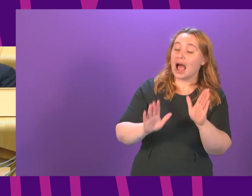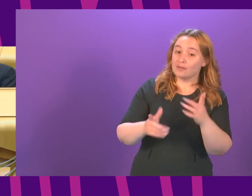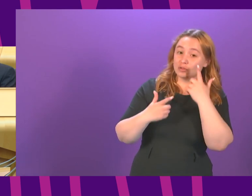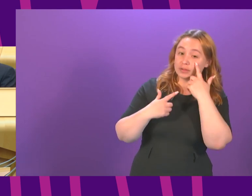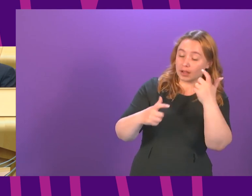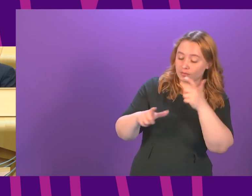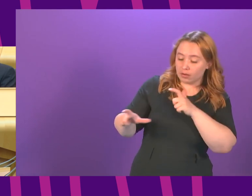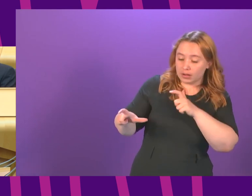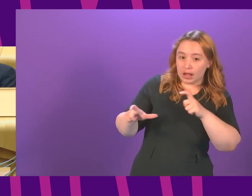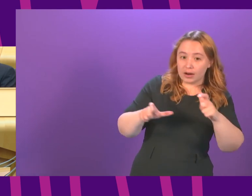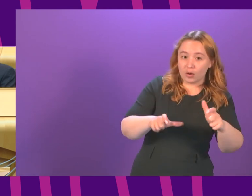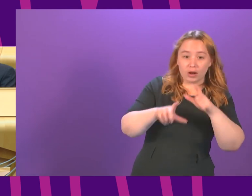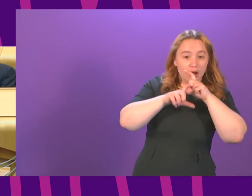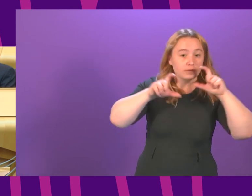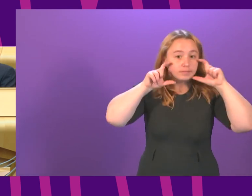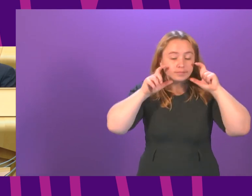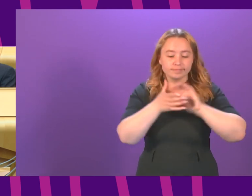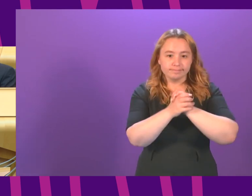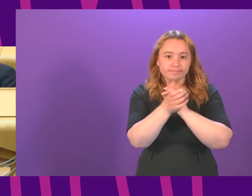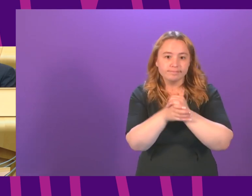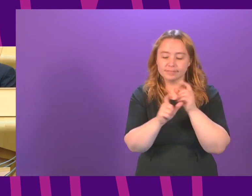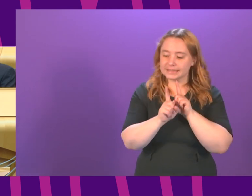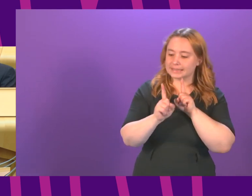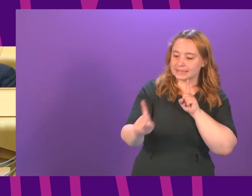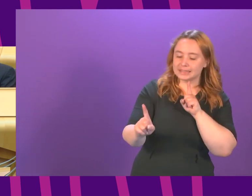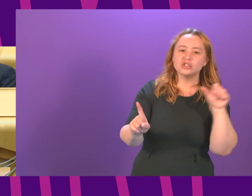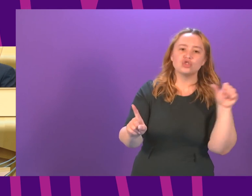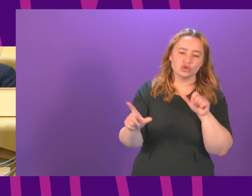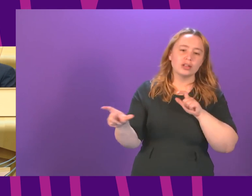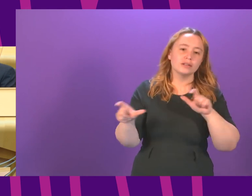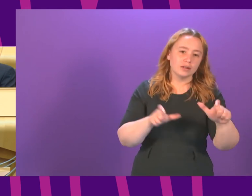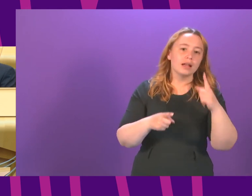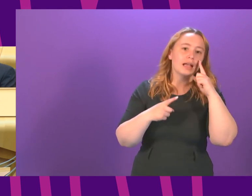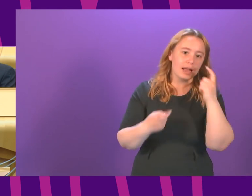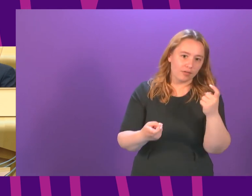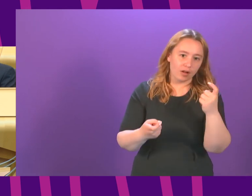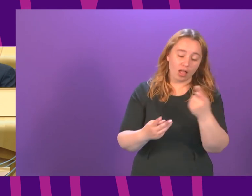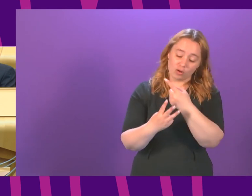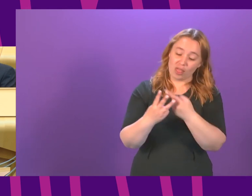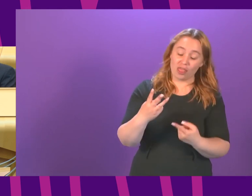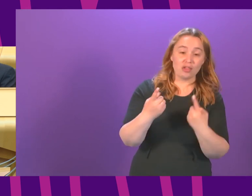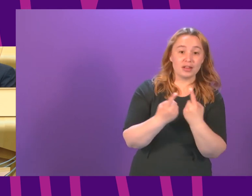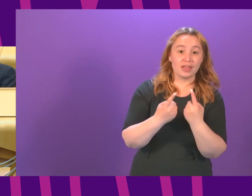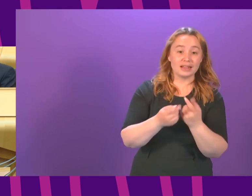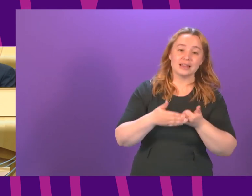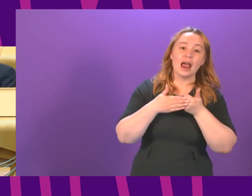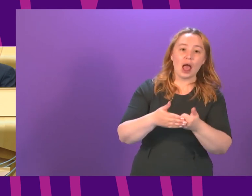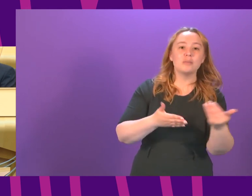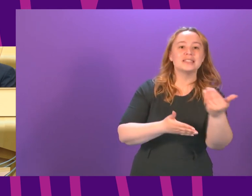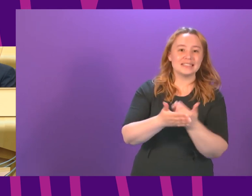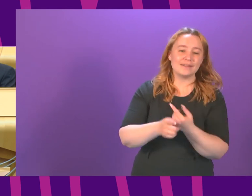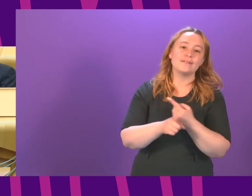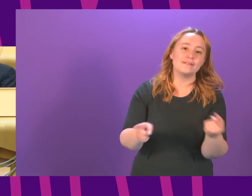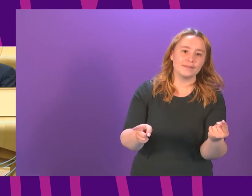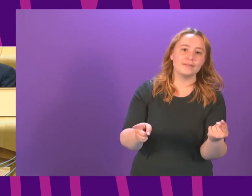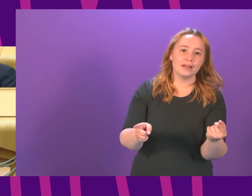cautious about face coverings hand hygiene and distancing for the moment because these are the things we know help to keep people safe from getting it